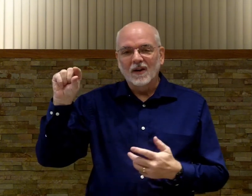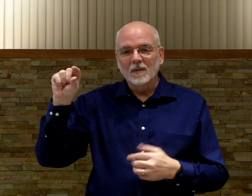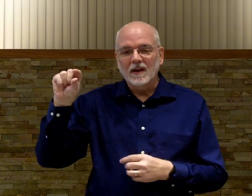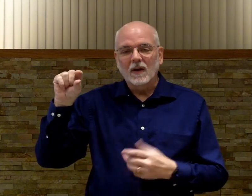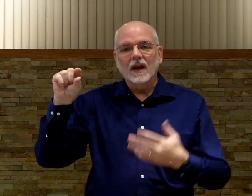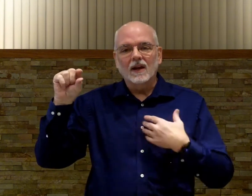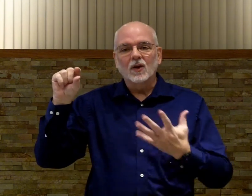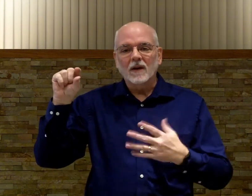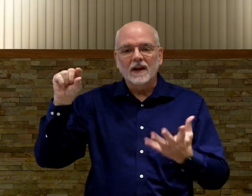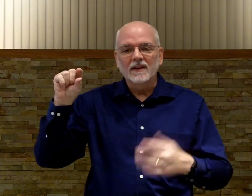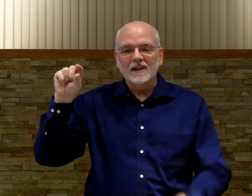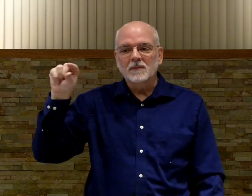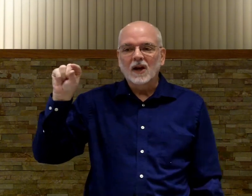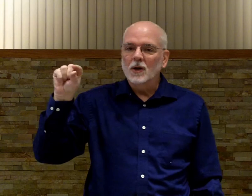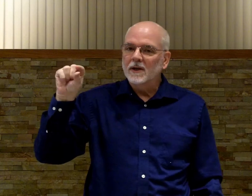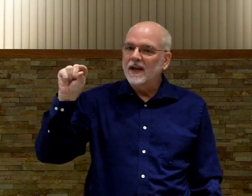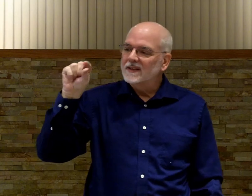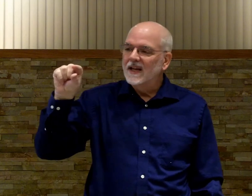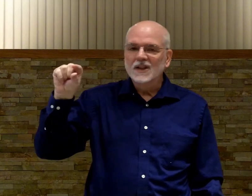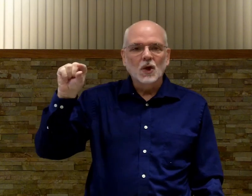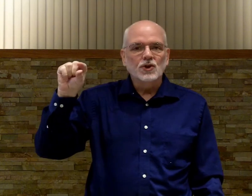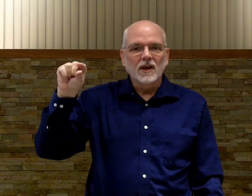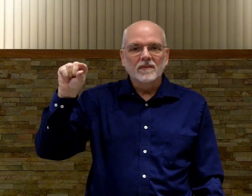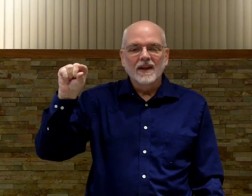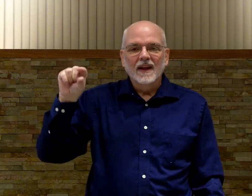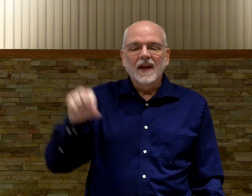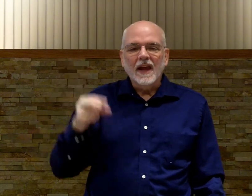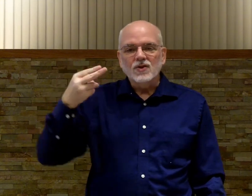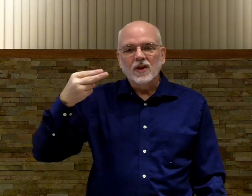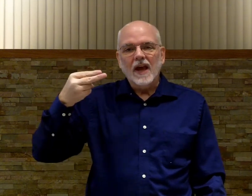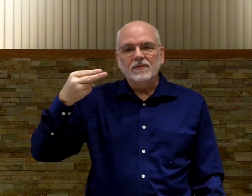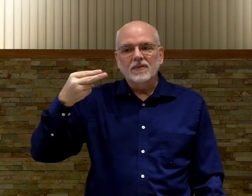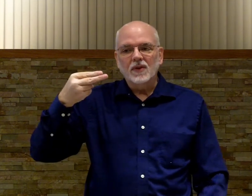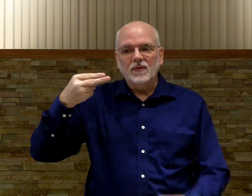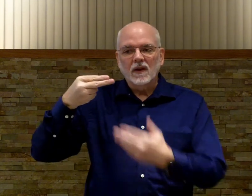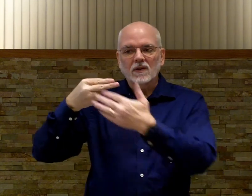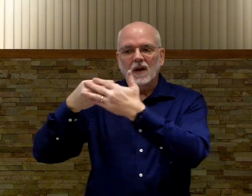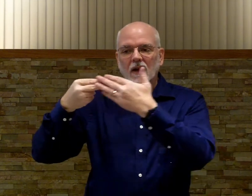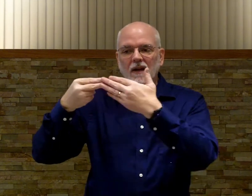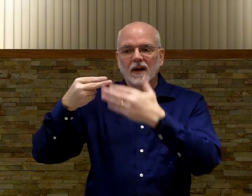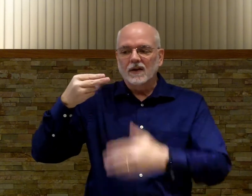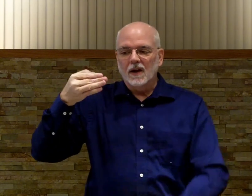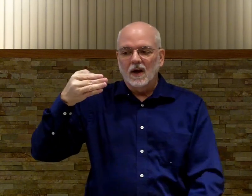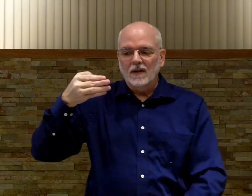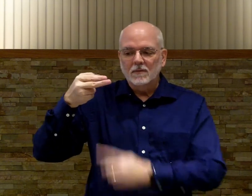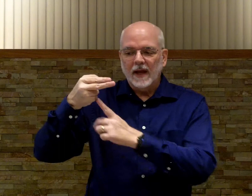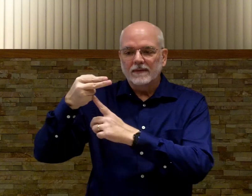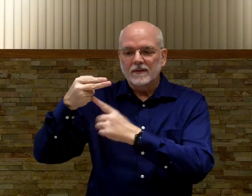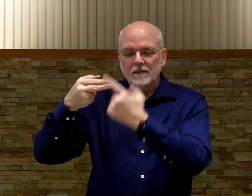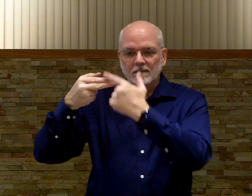learned them in, well, I learned not in Texas, but I learned them in Texas. So G. H. Half your fingers are laying down. Not all of them, half of them